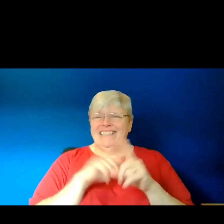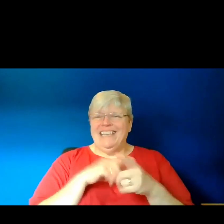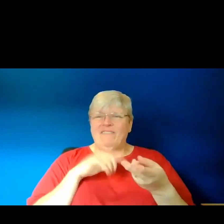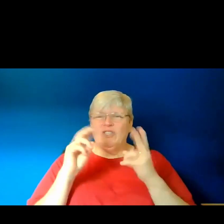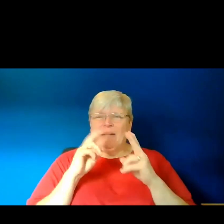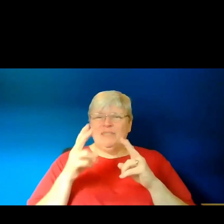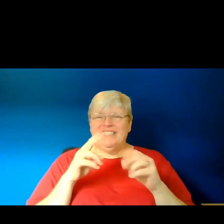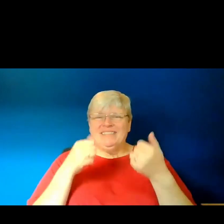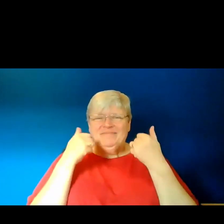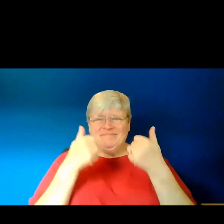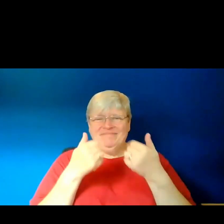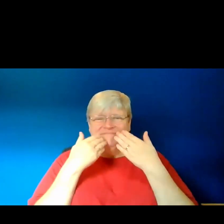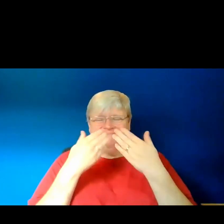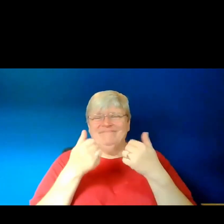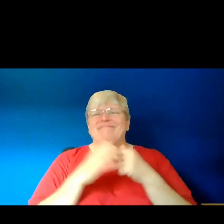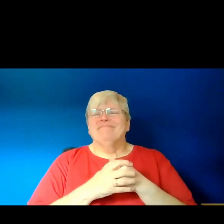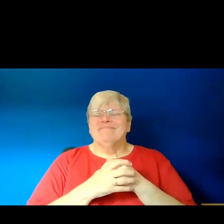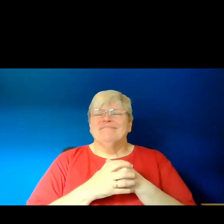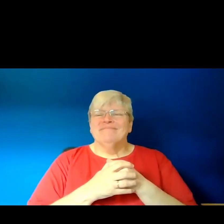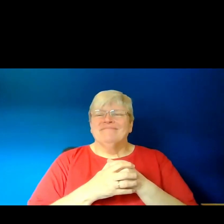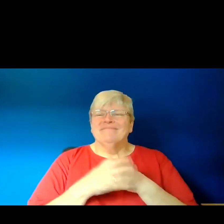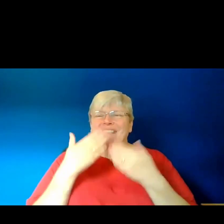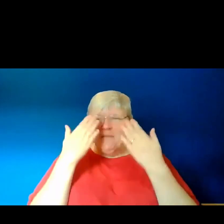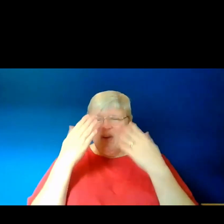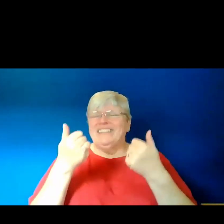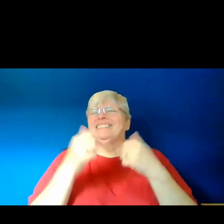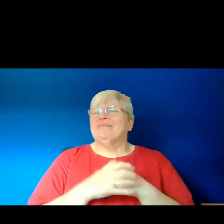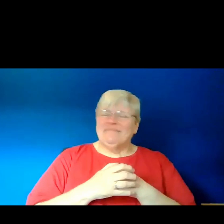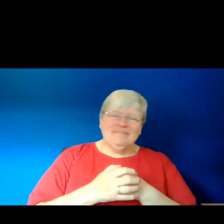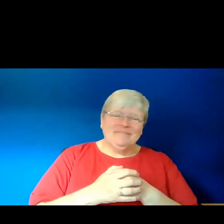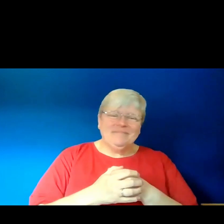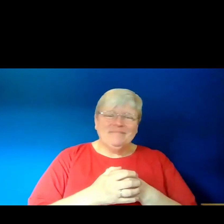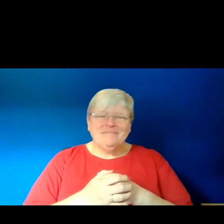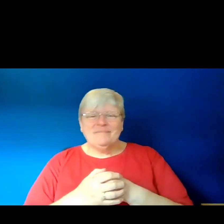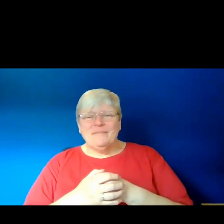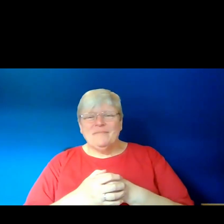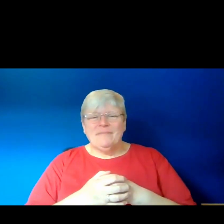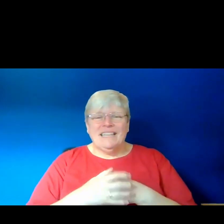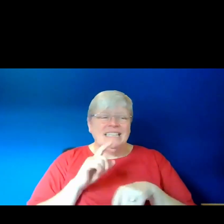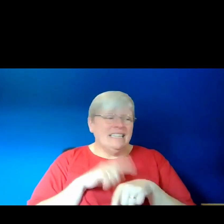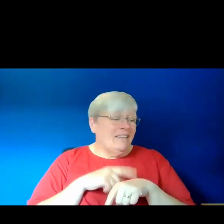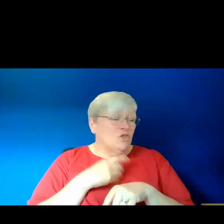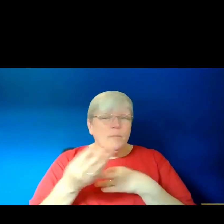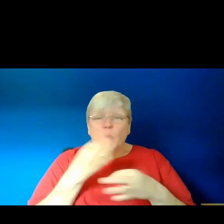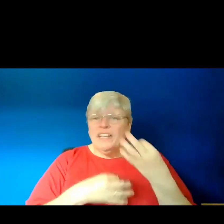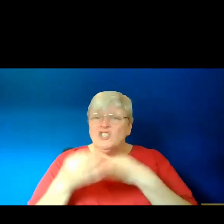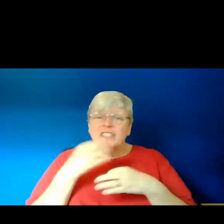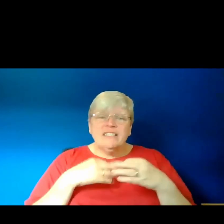amazing BSL interpretation. I'm so honoured. And I think we now have time for some questions.